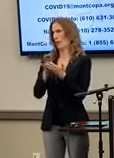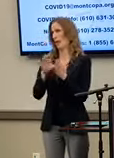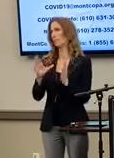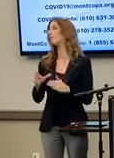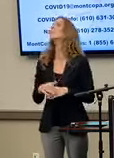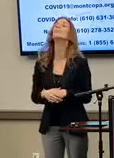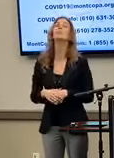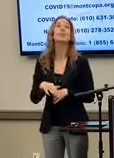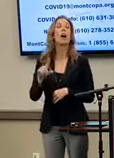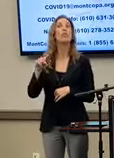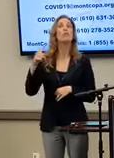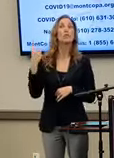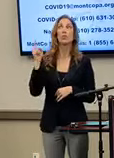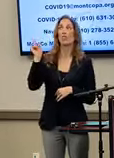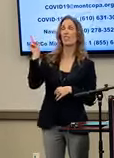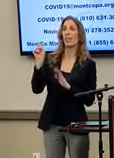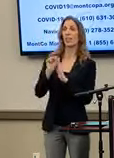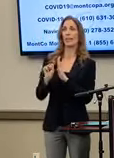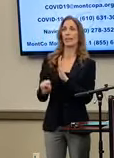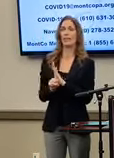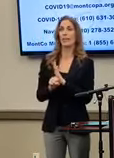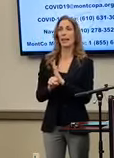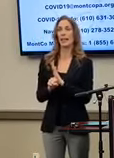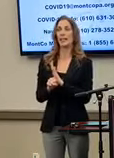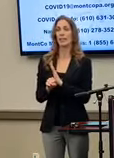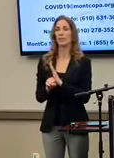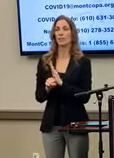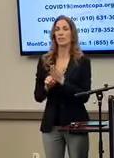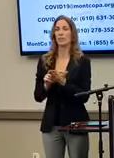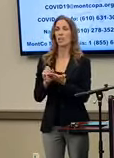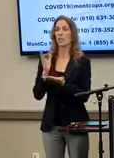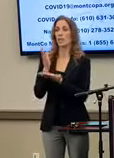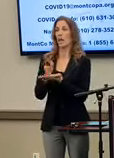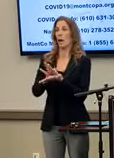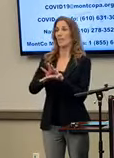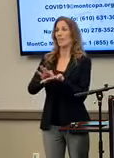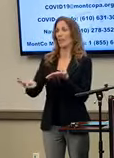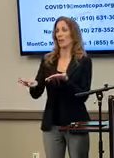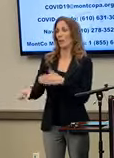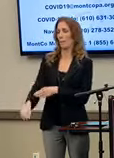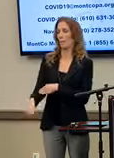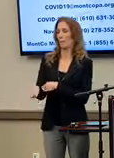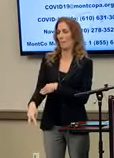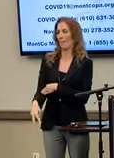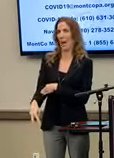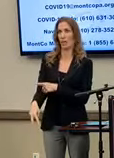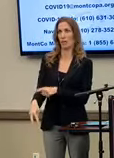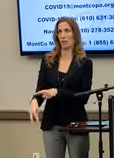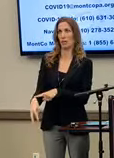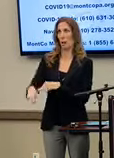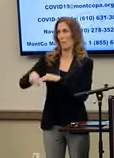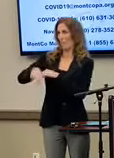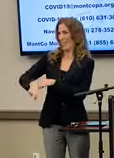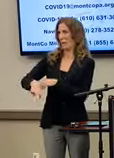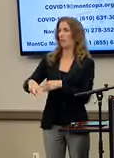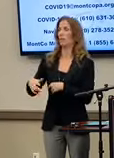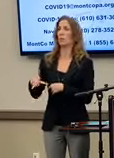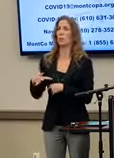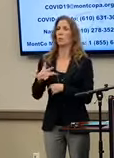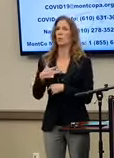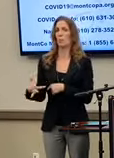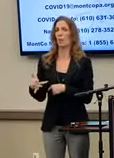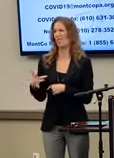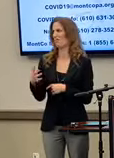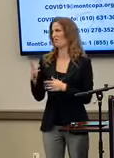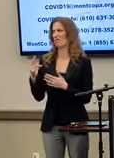So first of all, the state cuts off their counting at midnight. So in this case, about 13 and